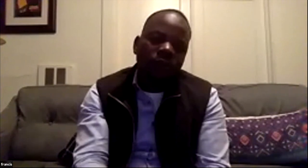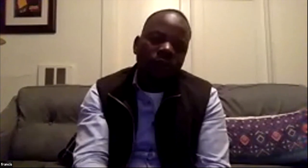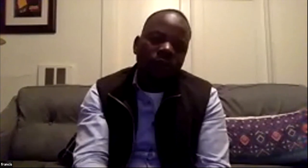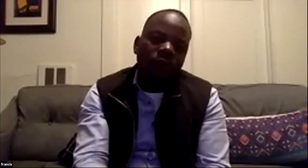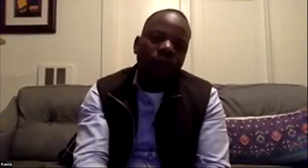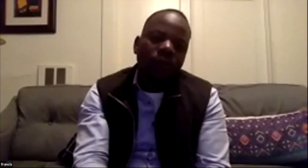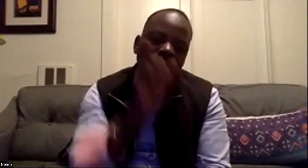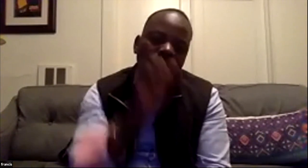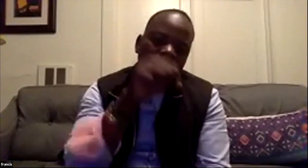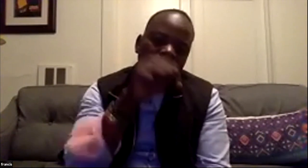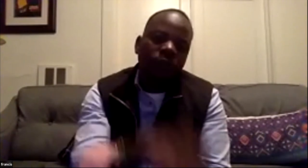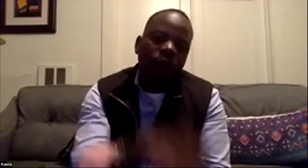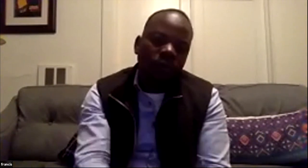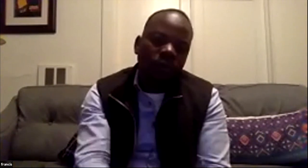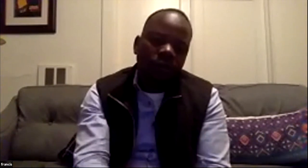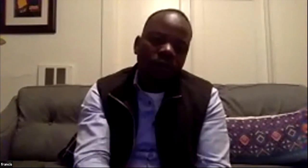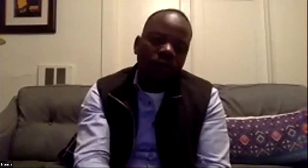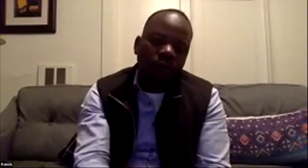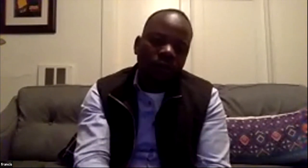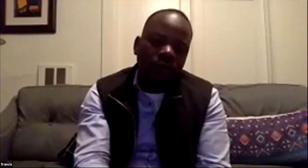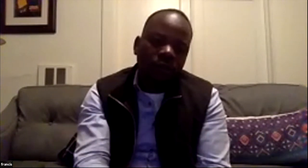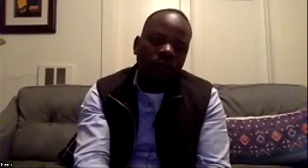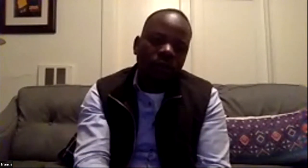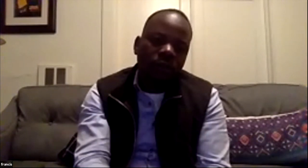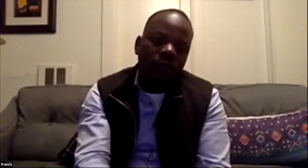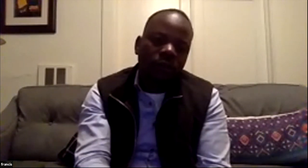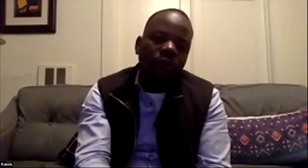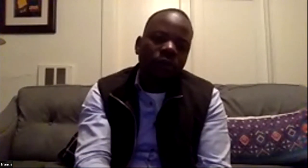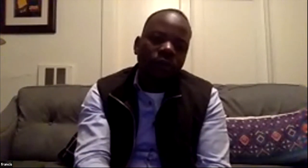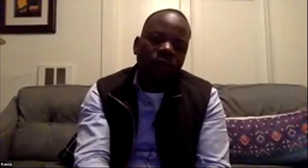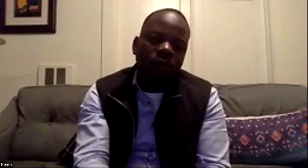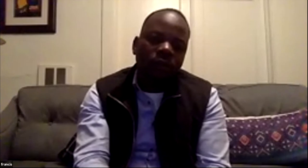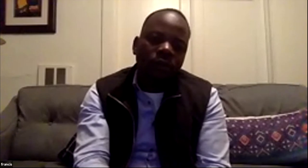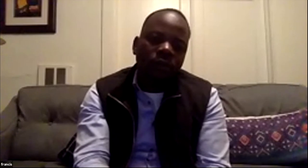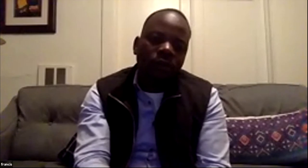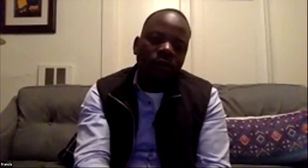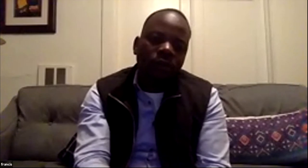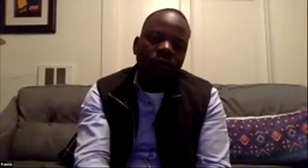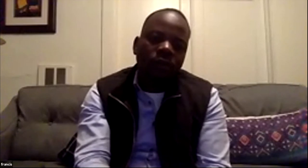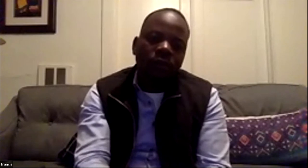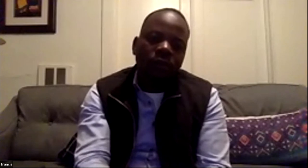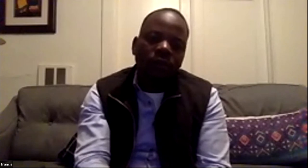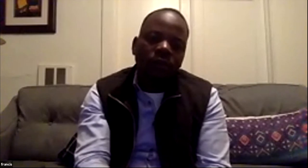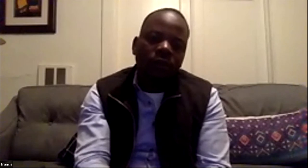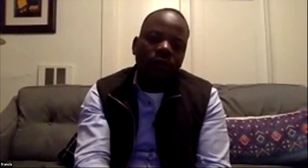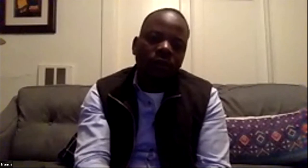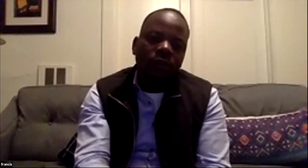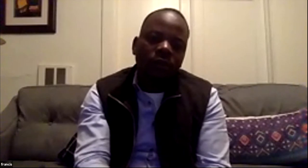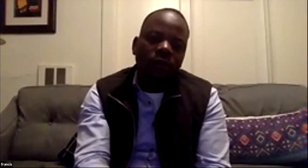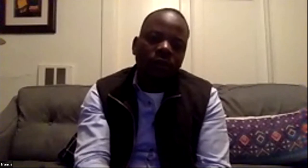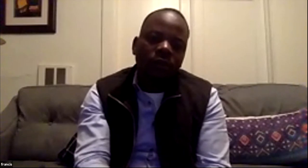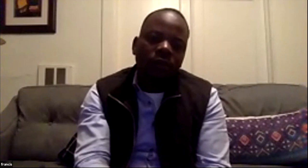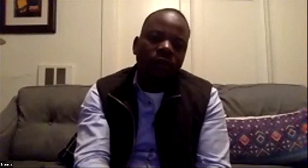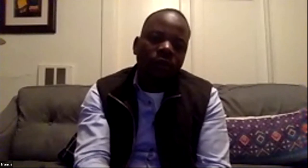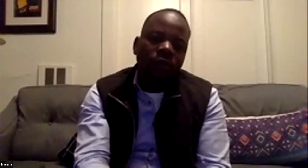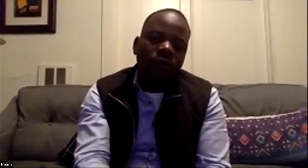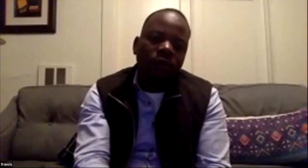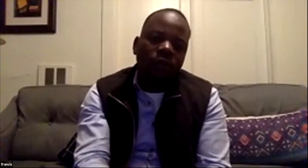know uh data qualitative and quantitative and how we do what they call they got the